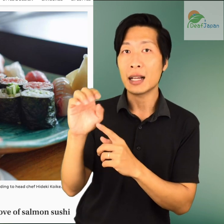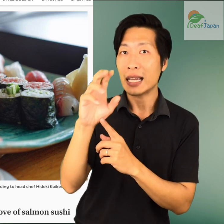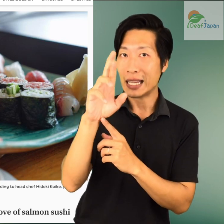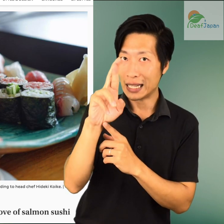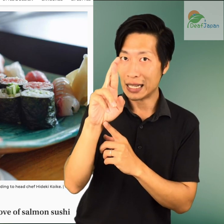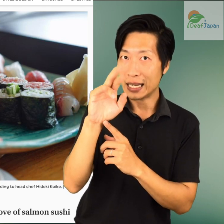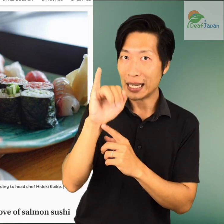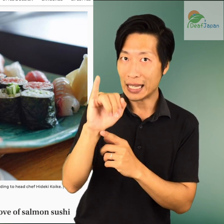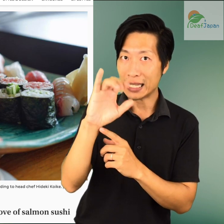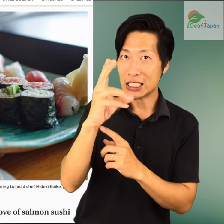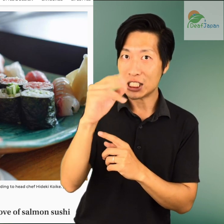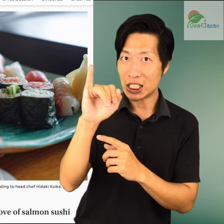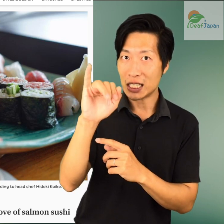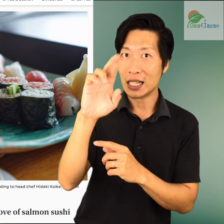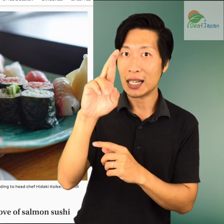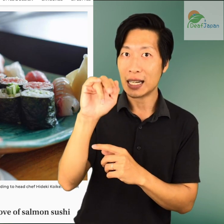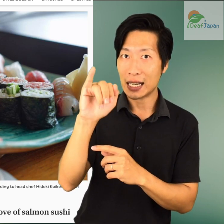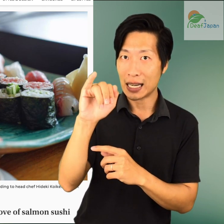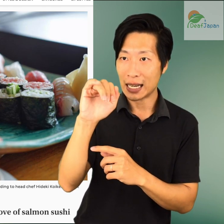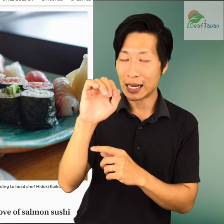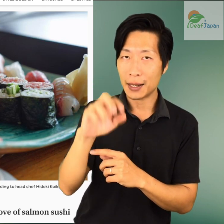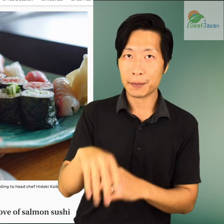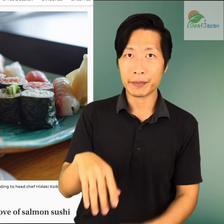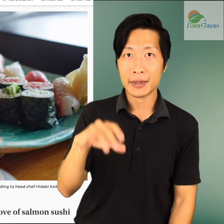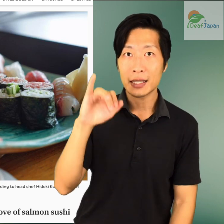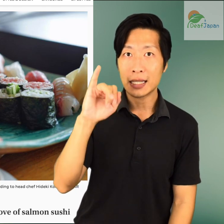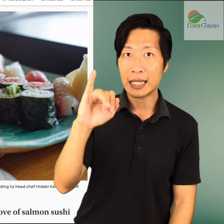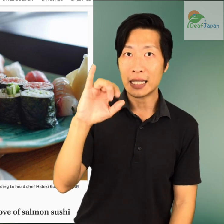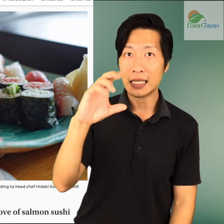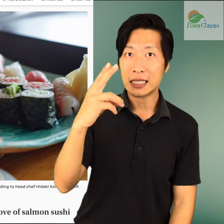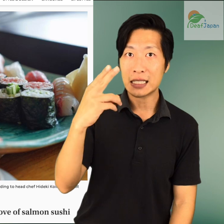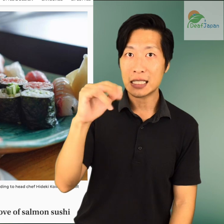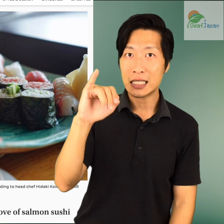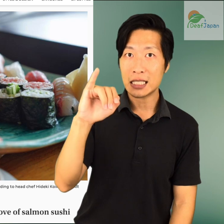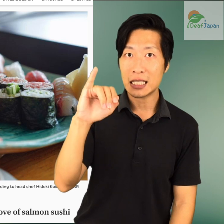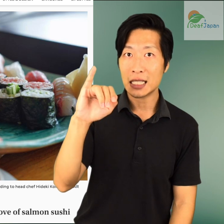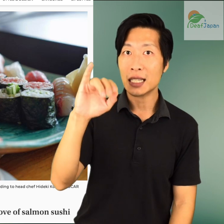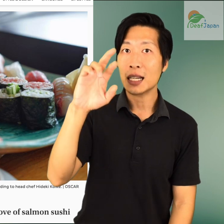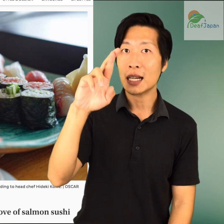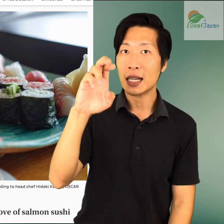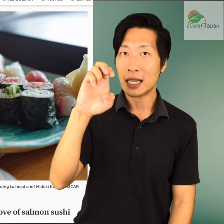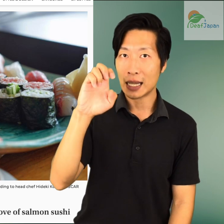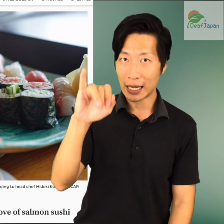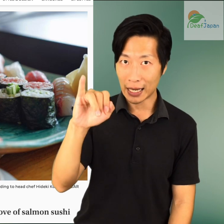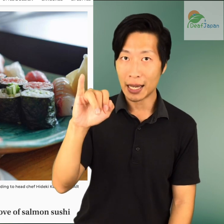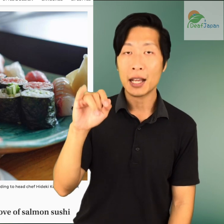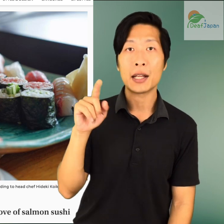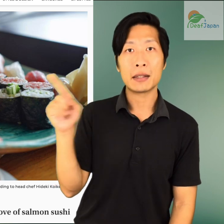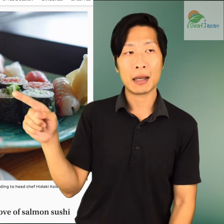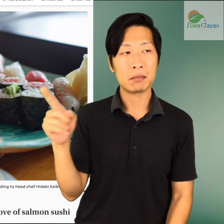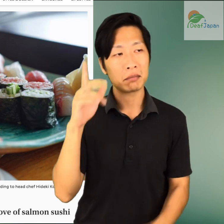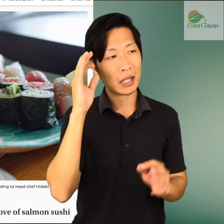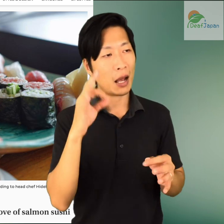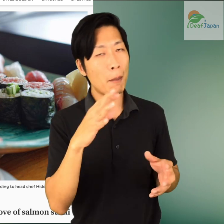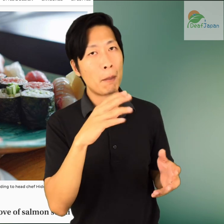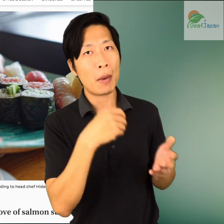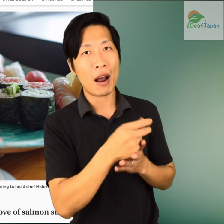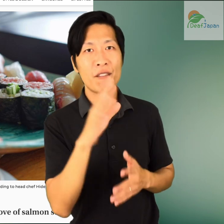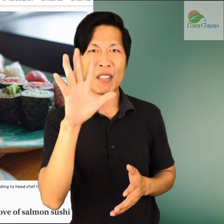to buy 5,000 metric tons of salmon for next to nothing. The only condition was that it could be only sold as